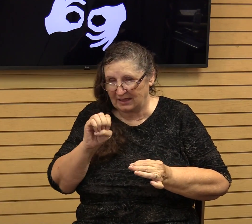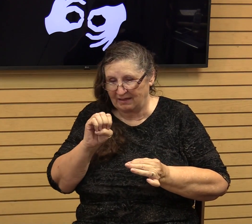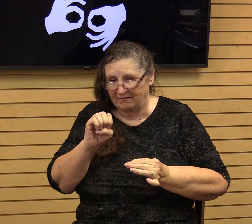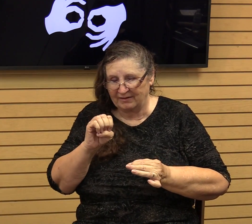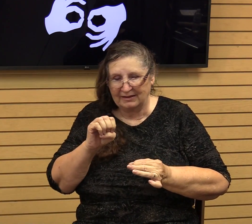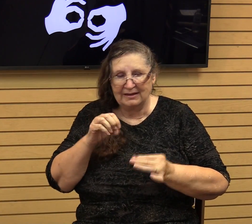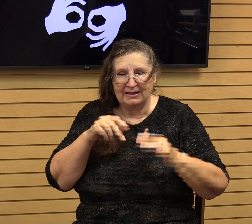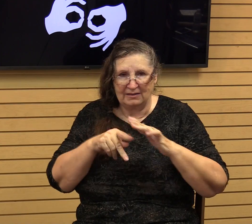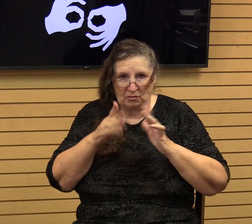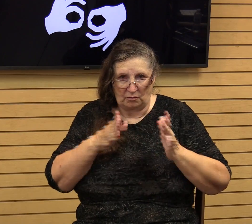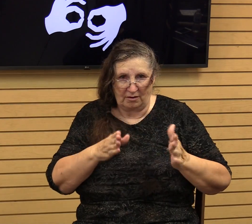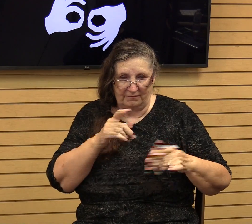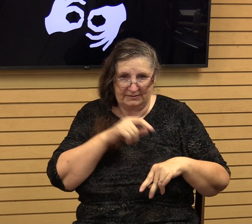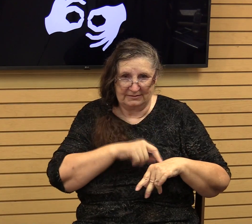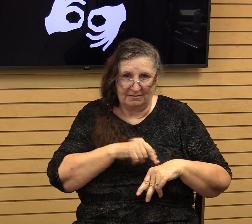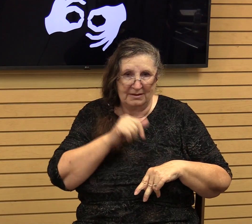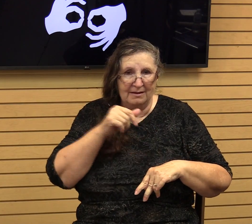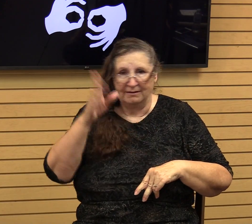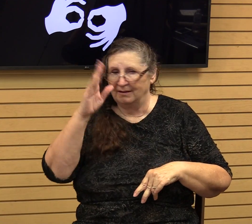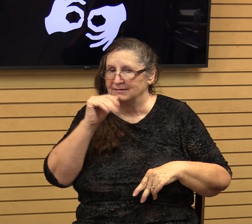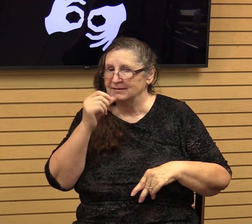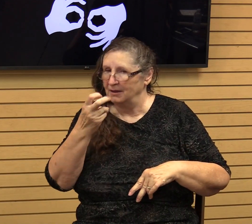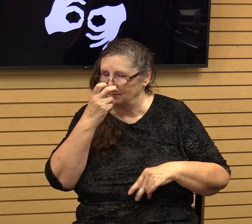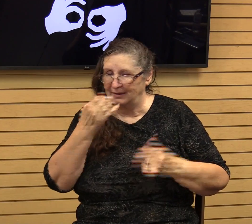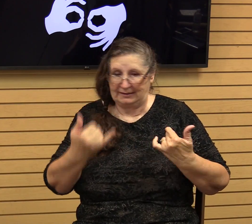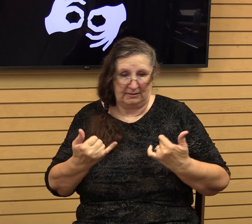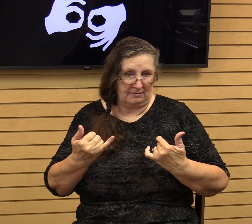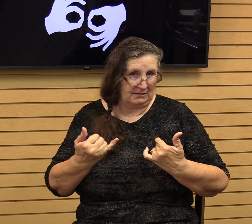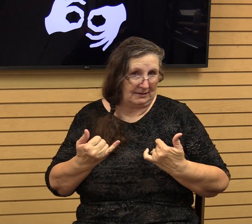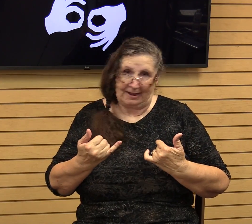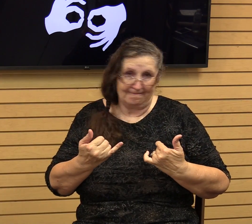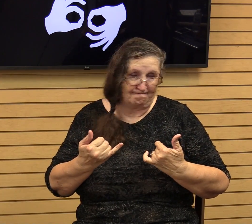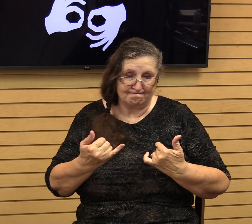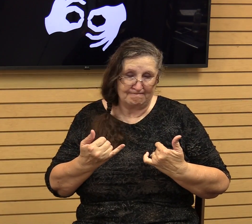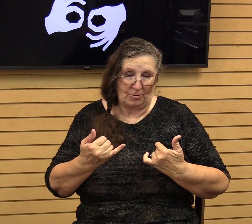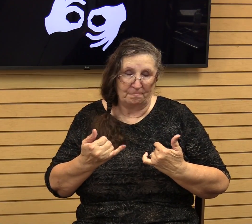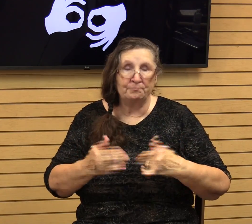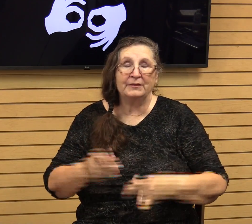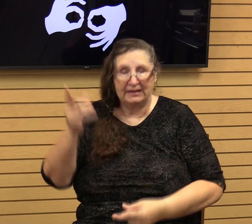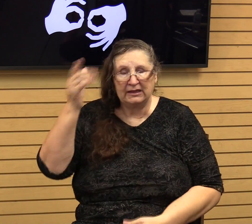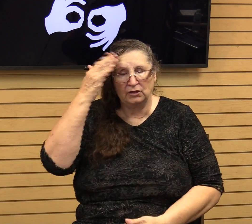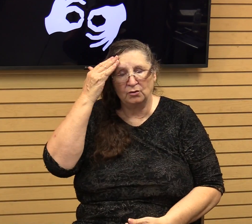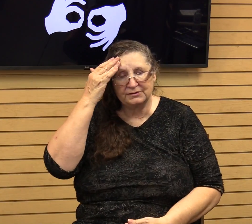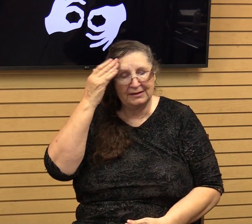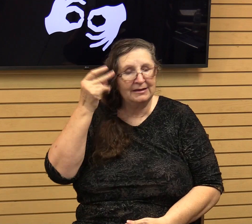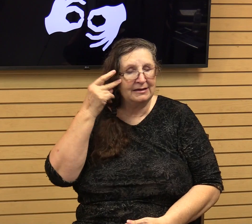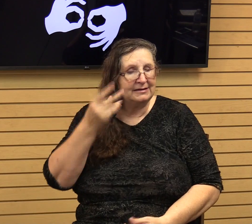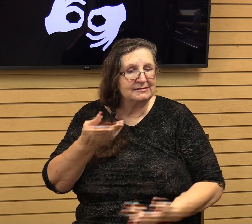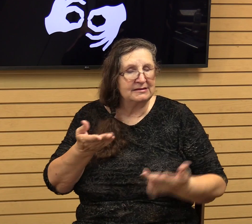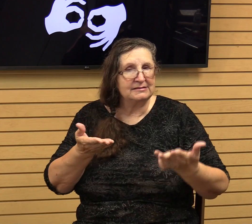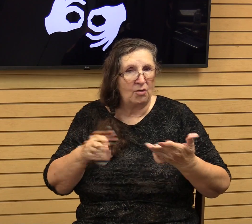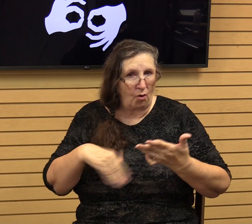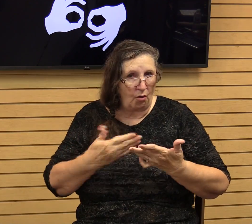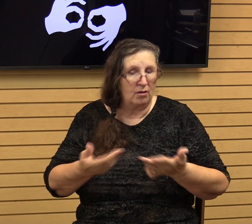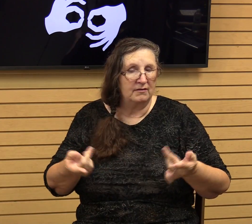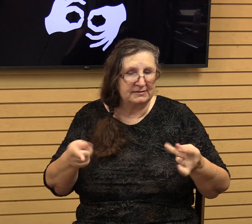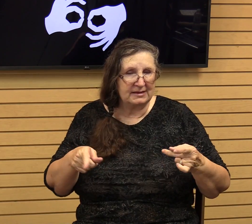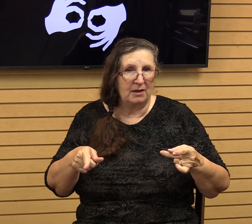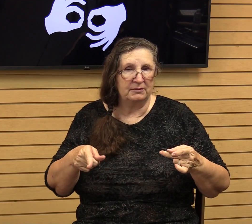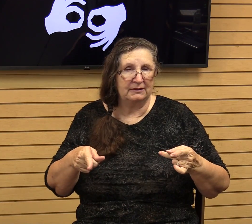the prophet's day, and God's not blind to it in our day either, guys. He sees everything that's happening. Well,